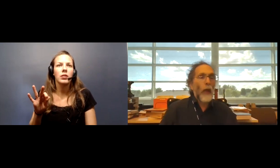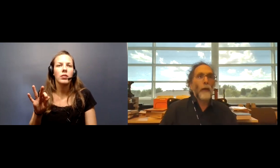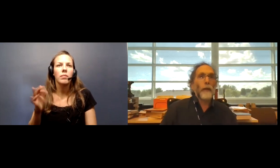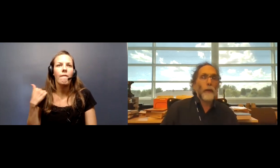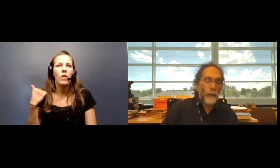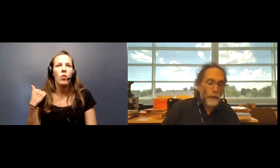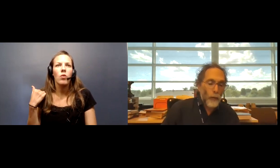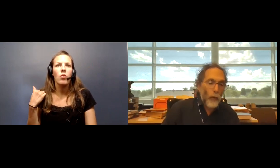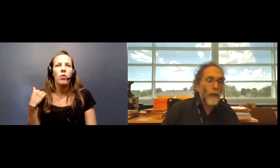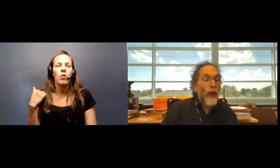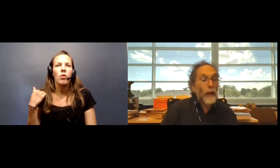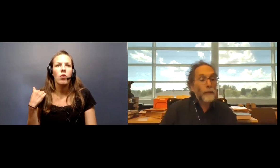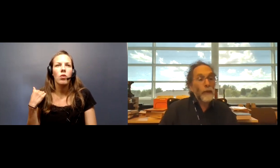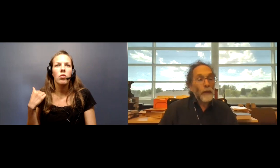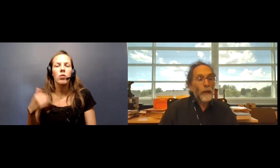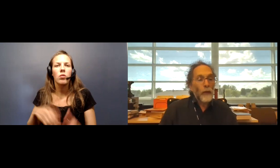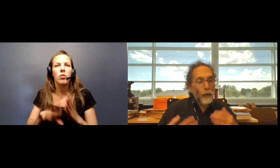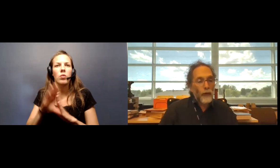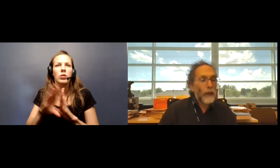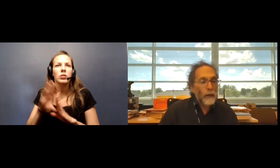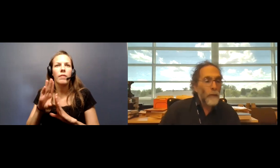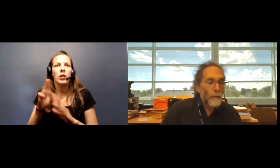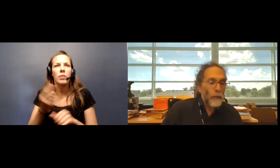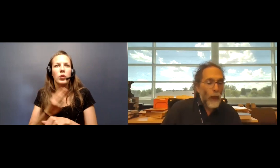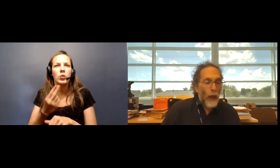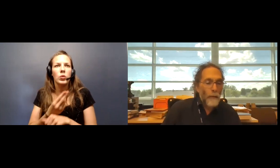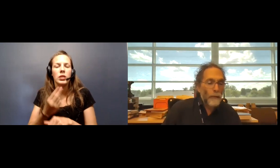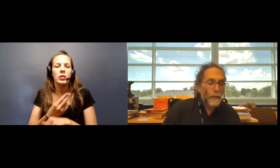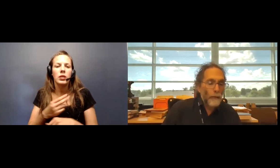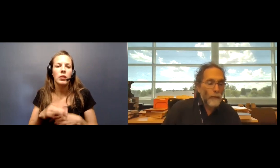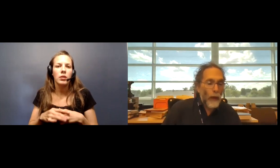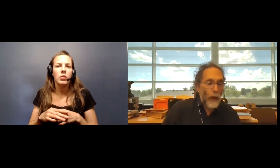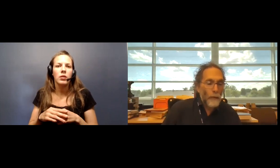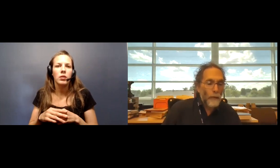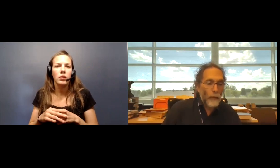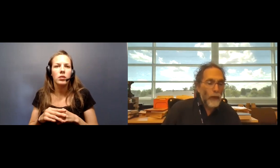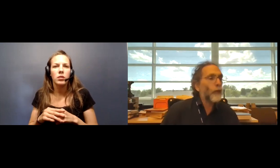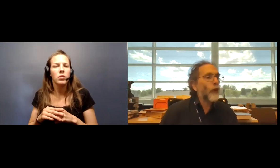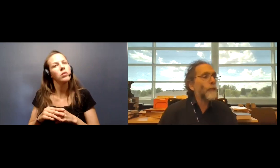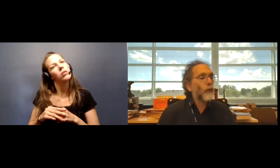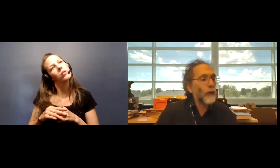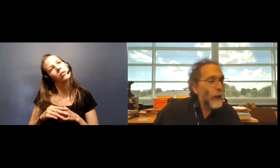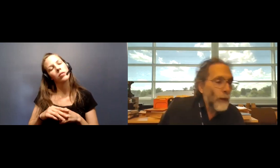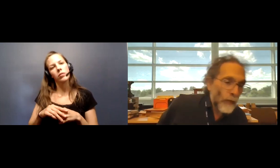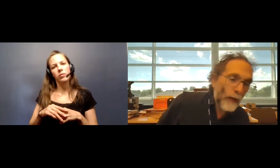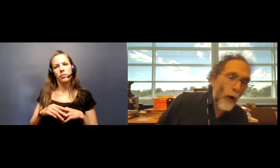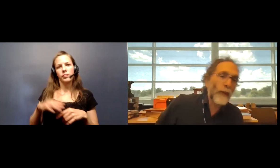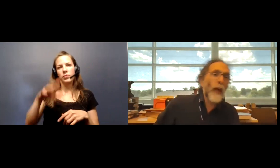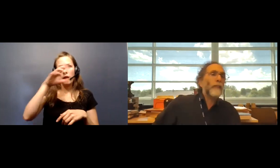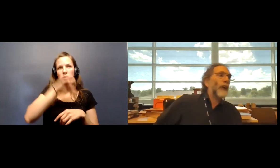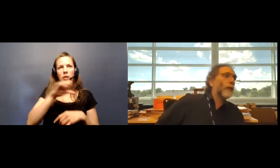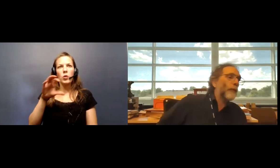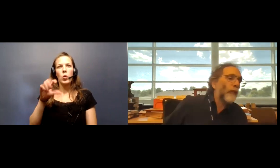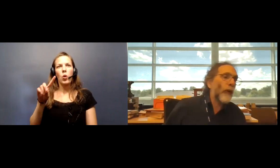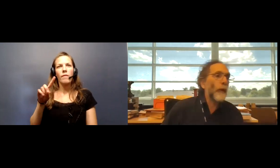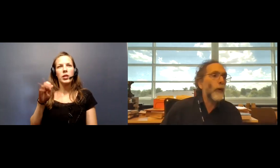developed using the assumption that COVID